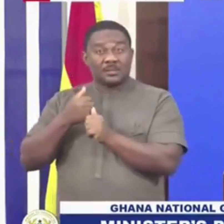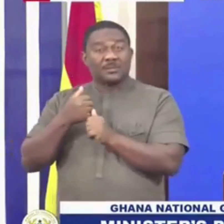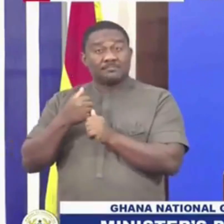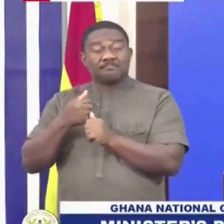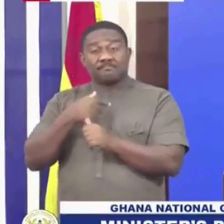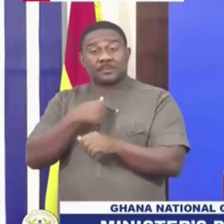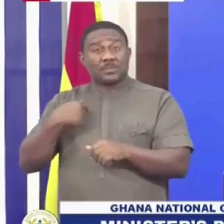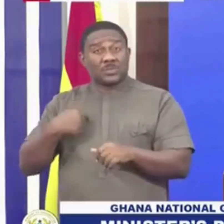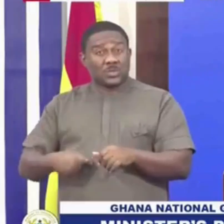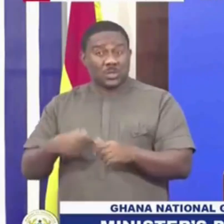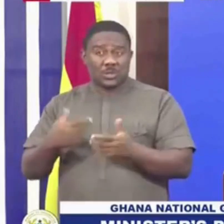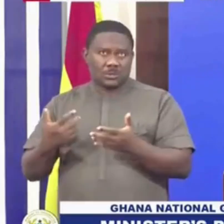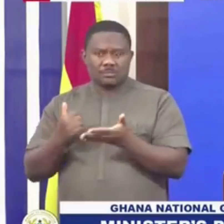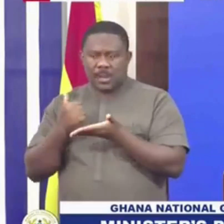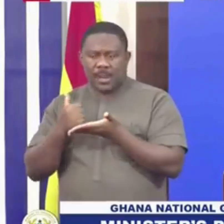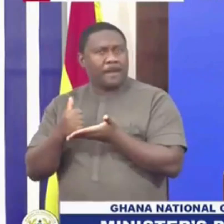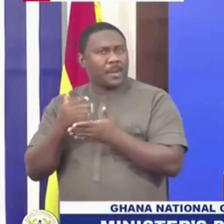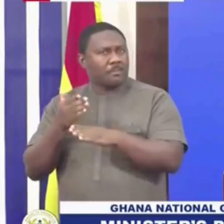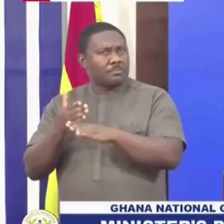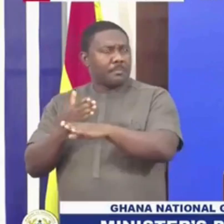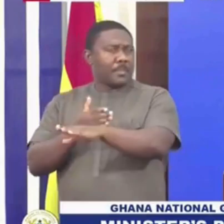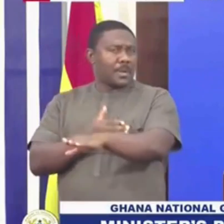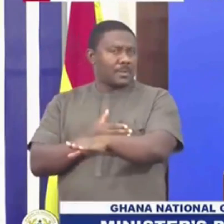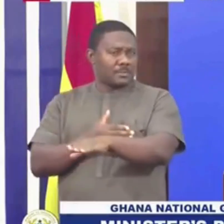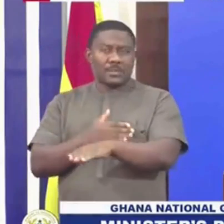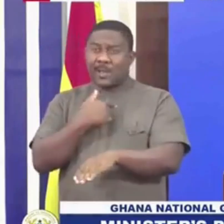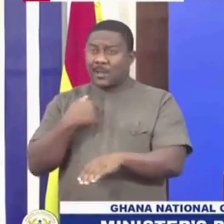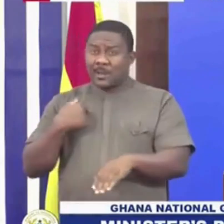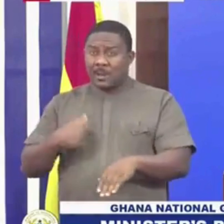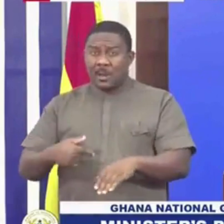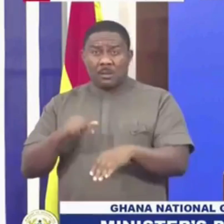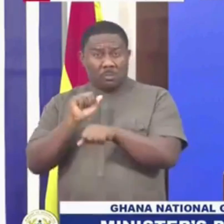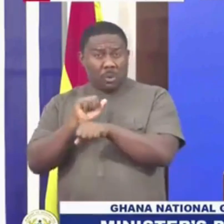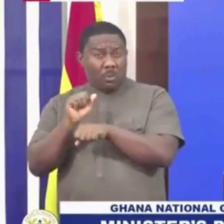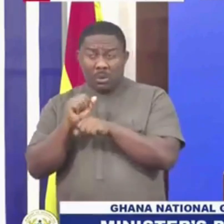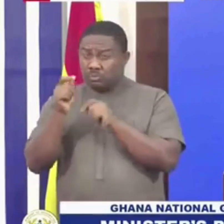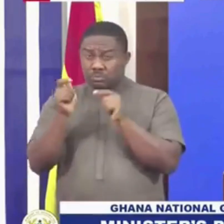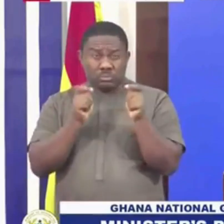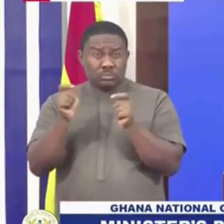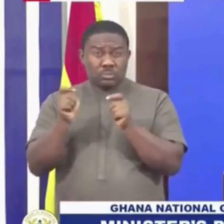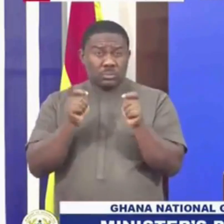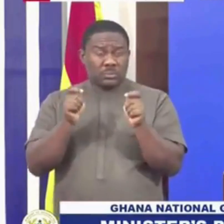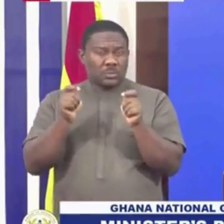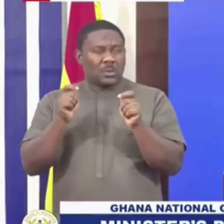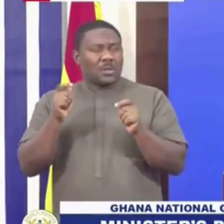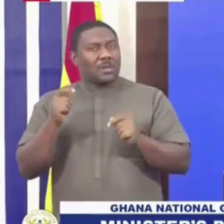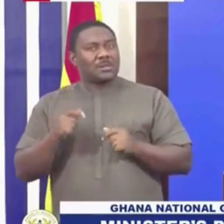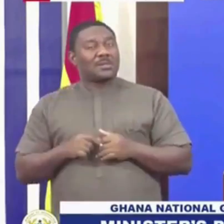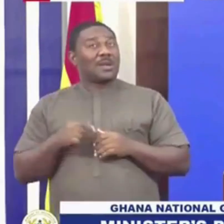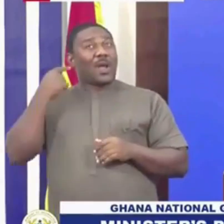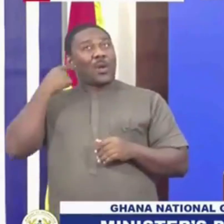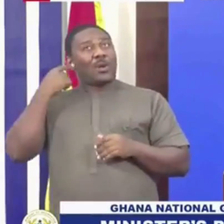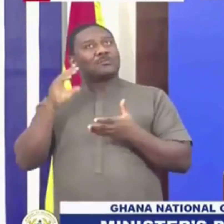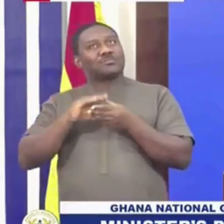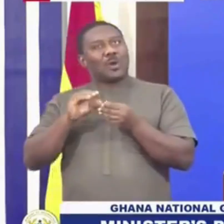mentioned. And then, it was being operated by the Chinese. All of them. I think the biggest issue I had was,